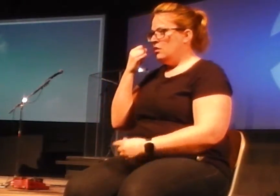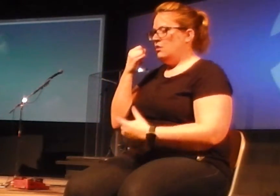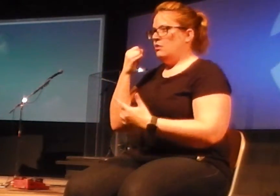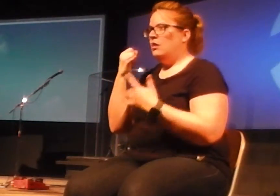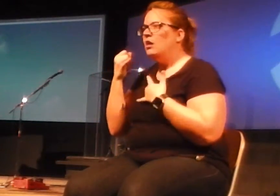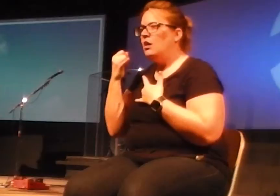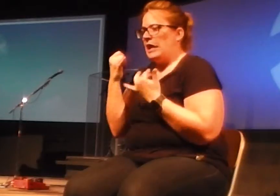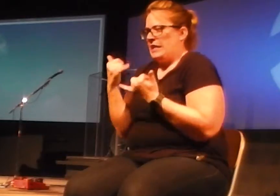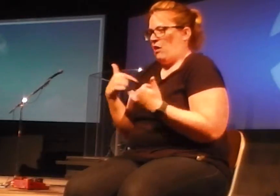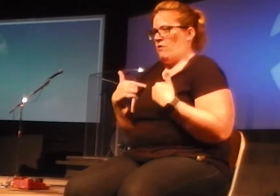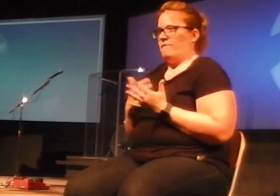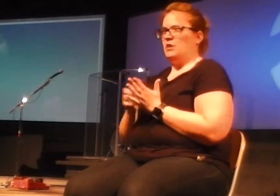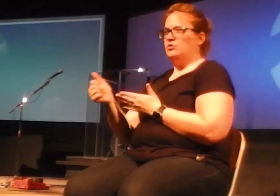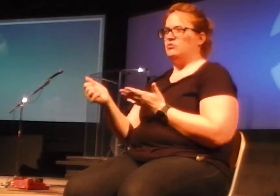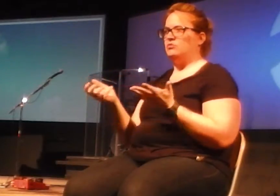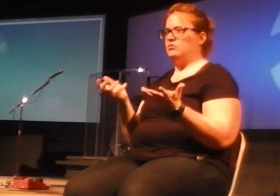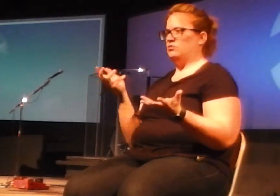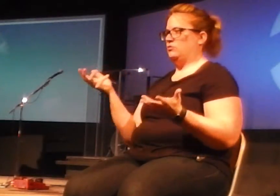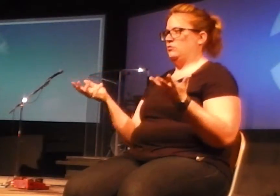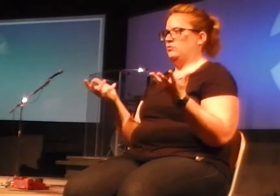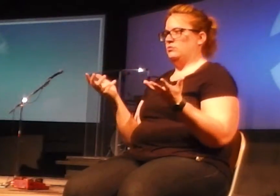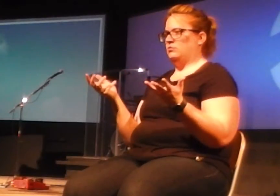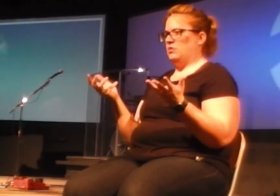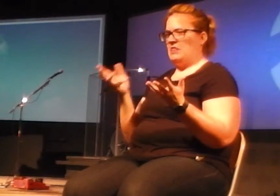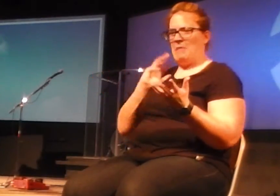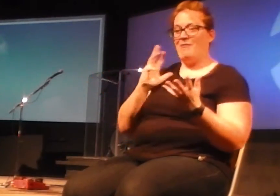it, like I can say goodbye to him. I'm never going to see him again.